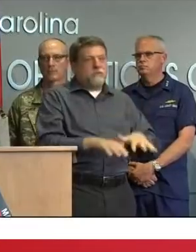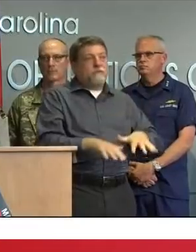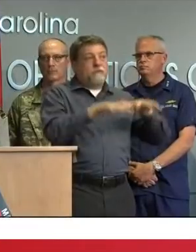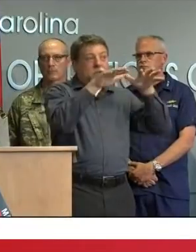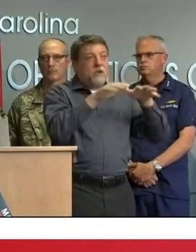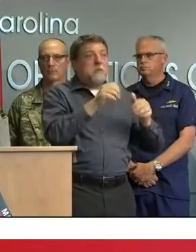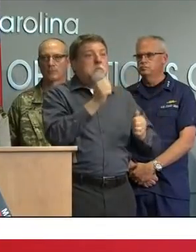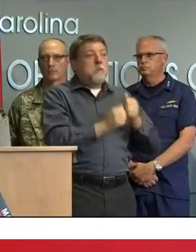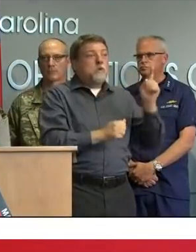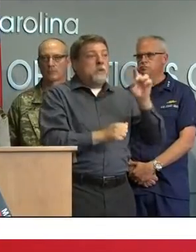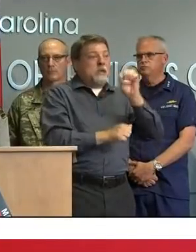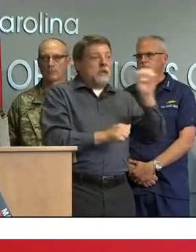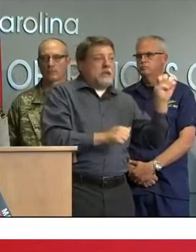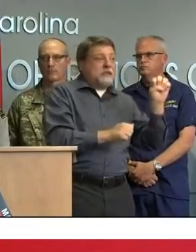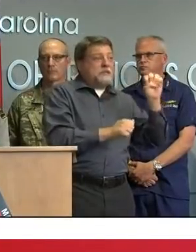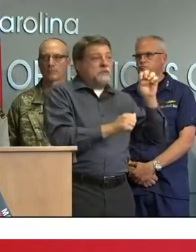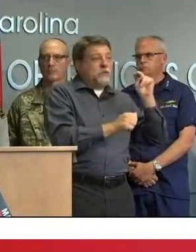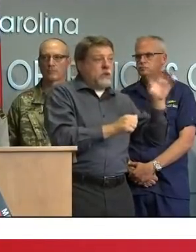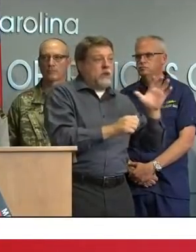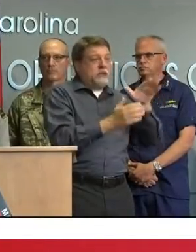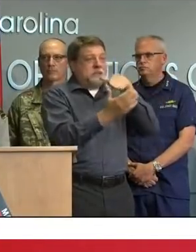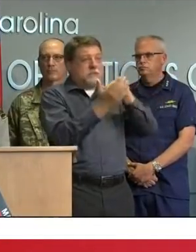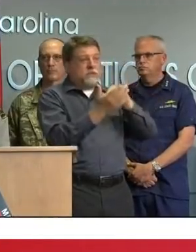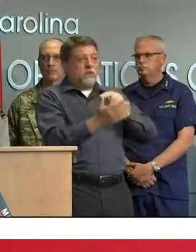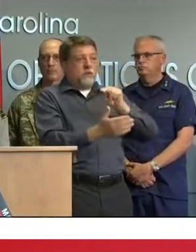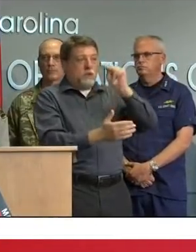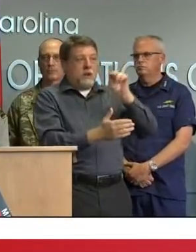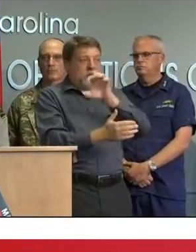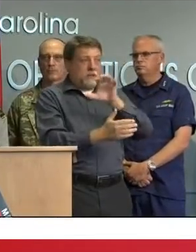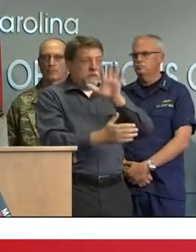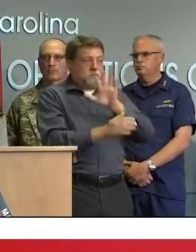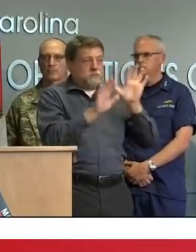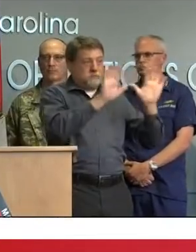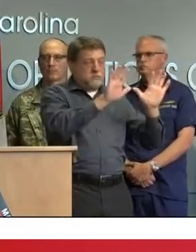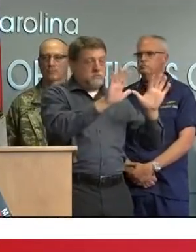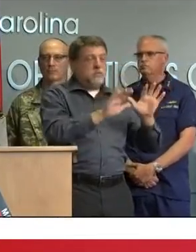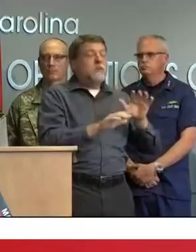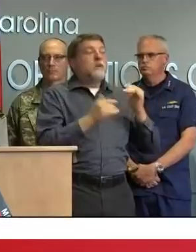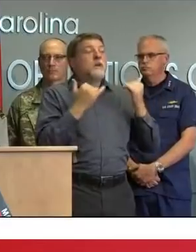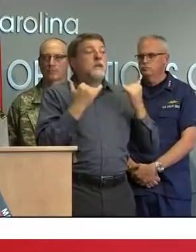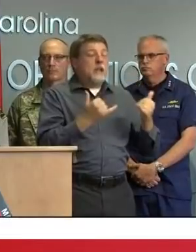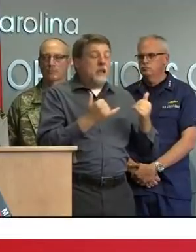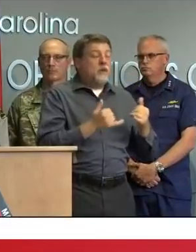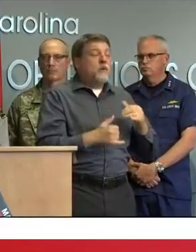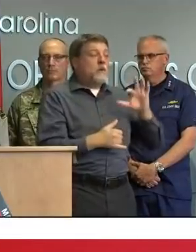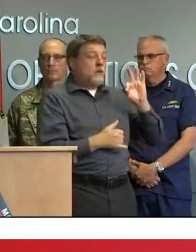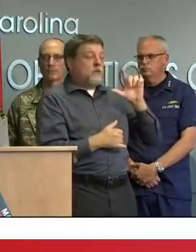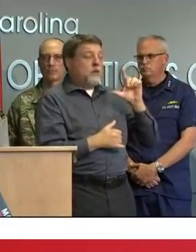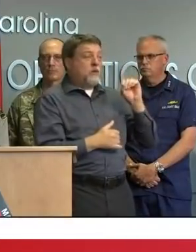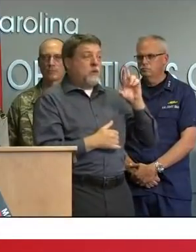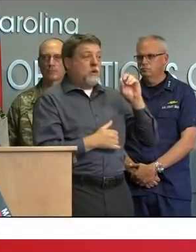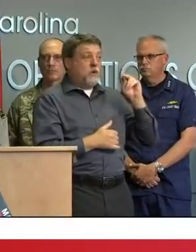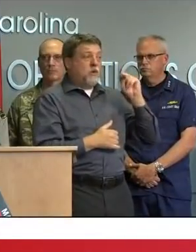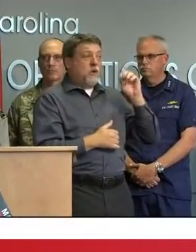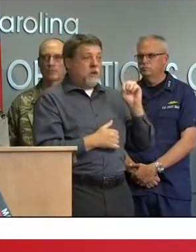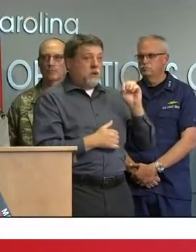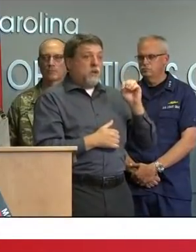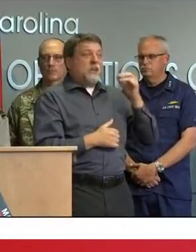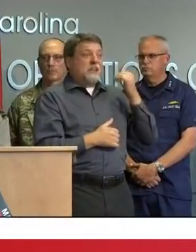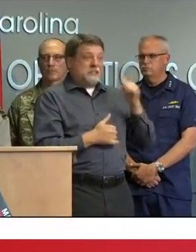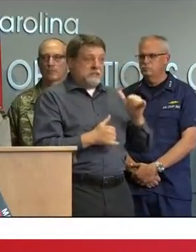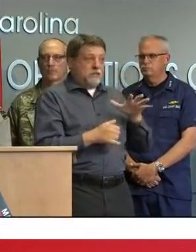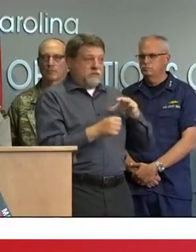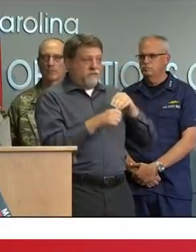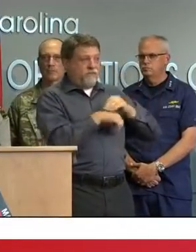to keep in mind that these locations are not all inclusive hurricane florence or now tropical depression florence is stationed right over